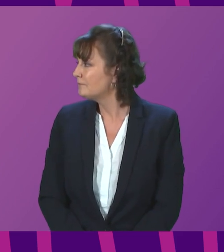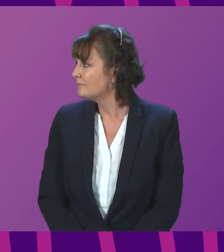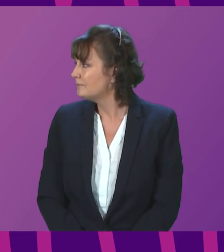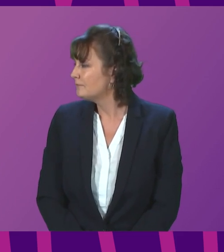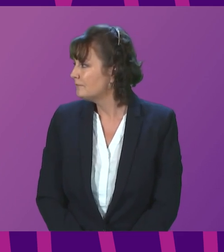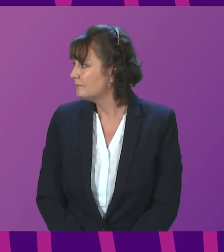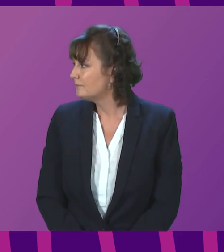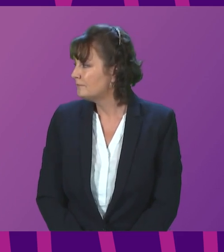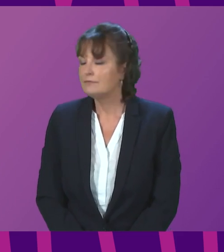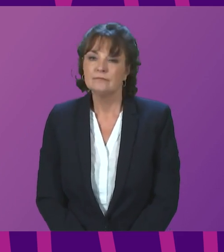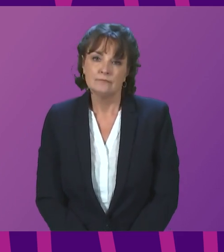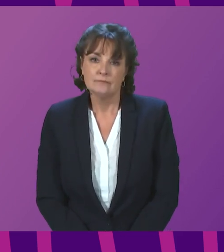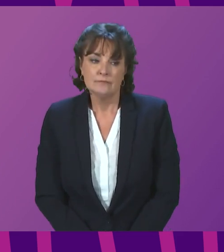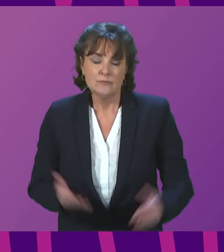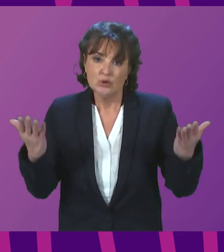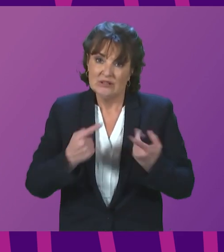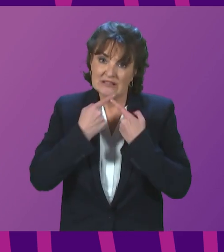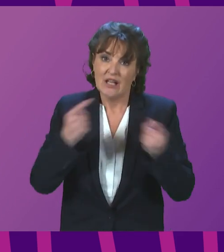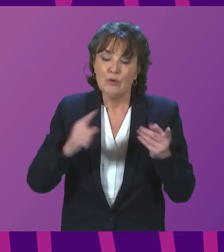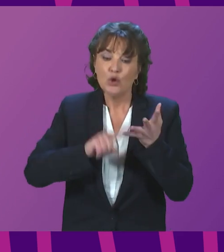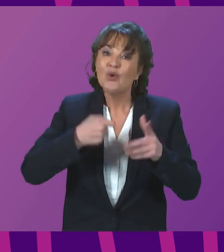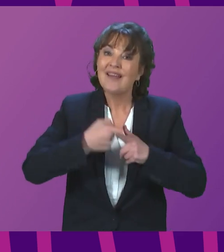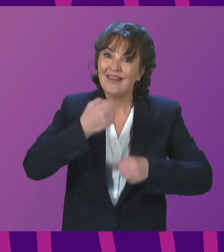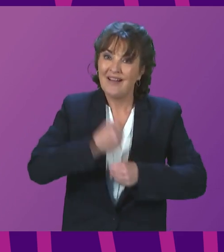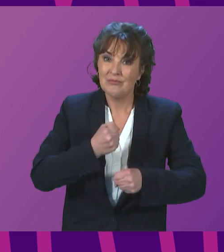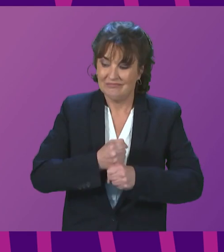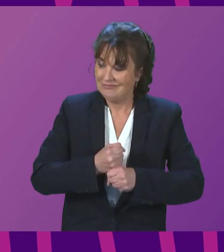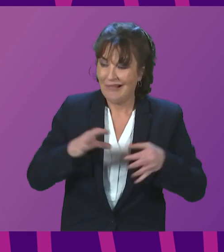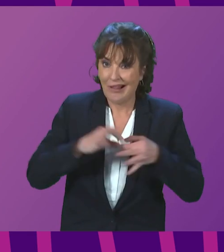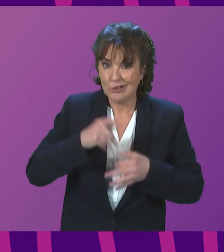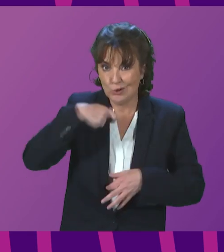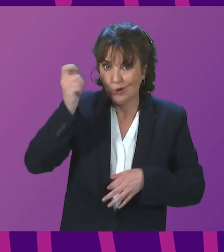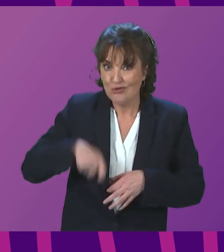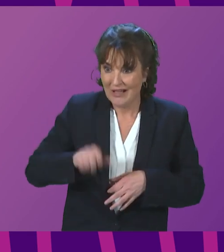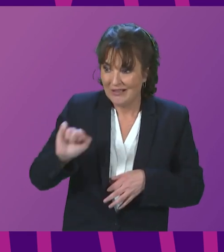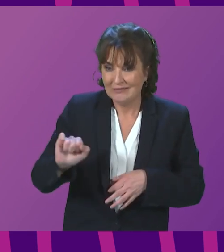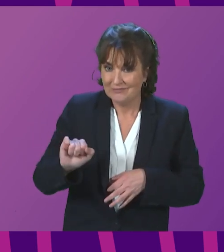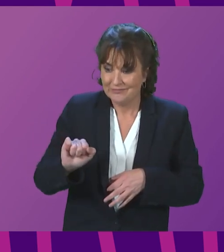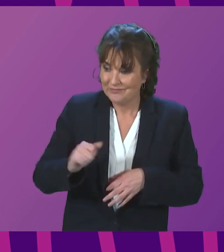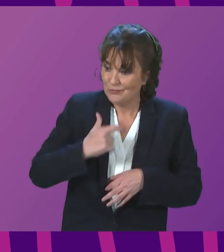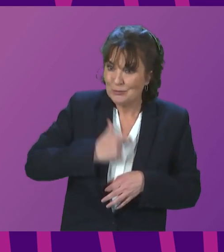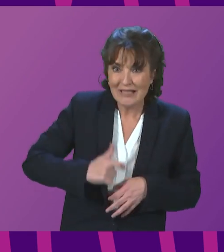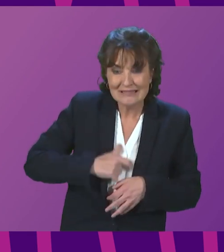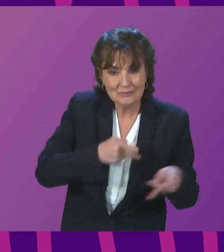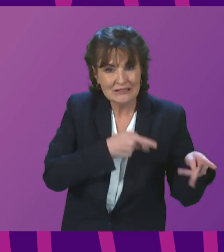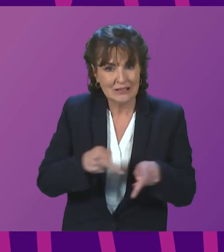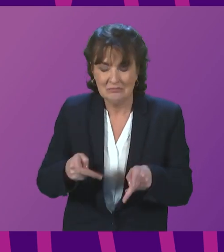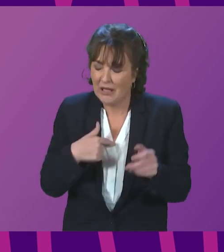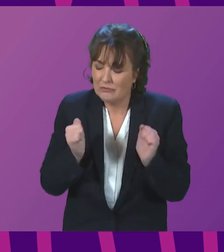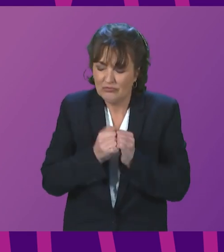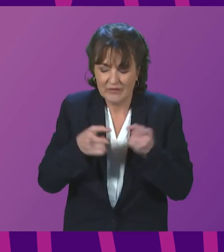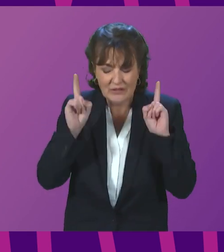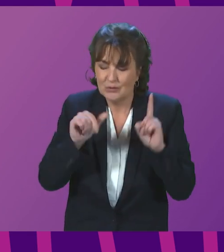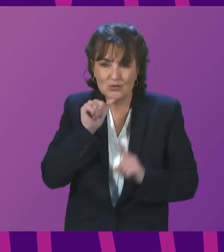Thank you. Today's announcement from the UK Government on the Ukrainian humanitarian scheme is significant, but I agree with the First Minister that it doesn't go far